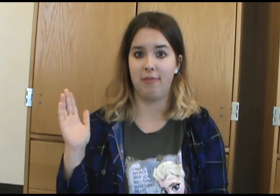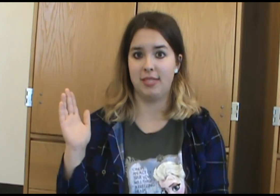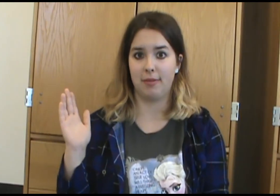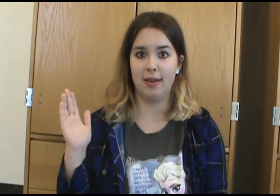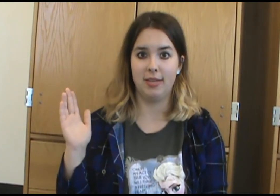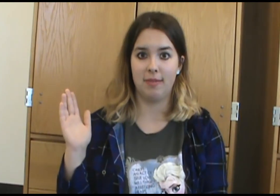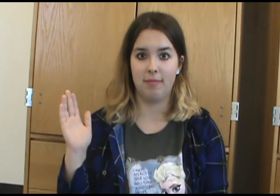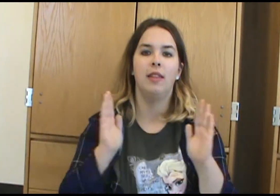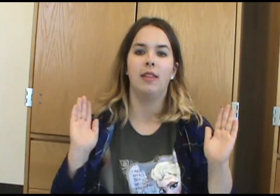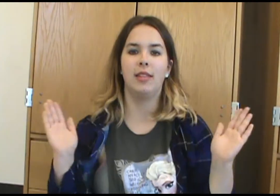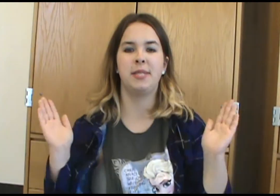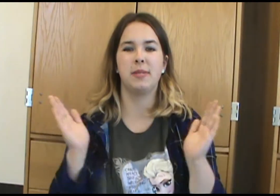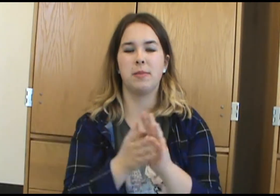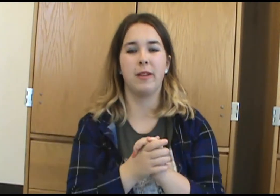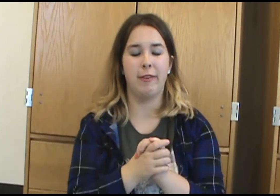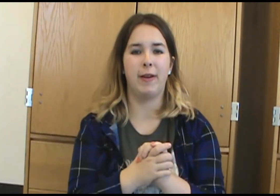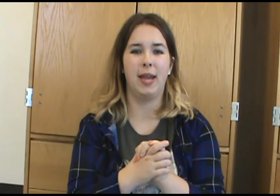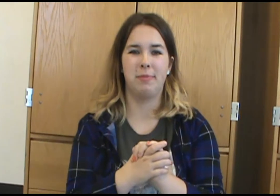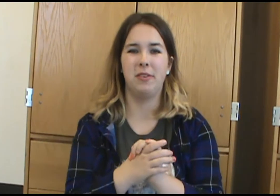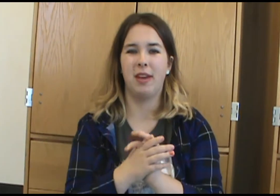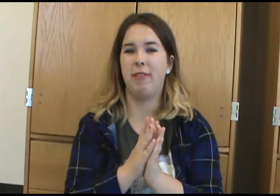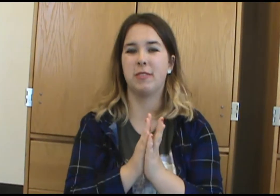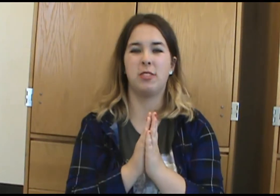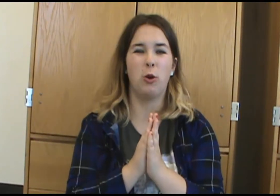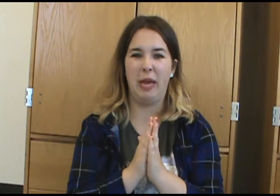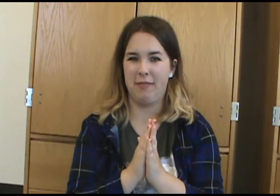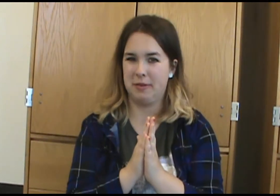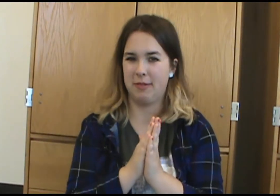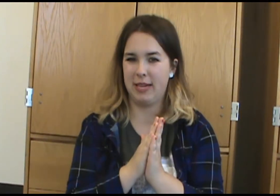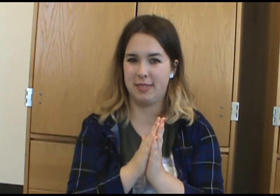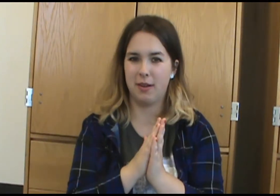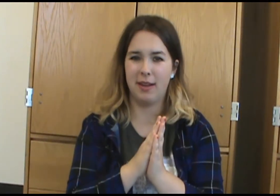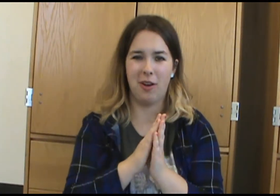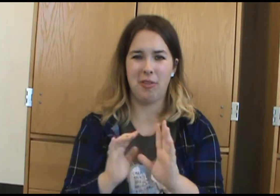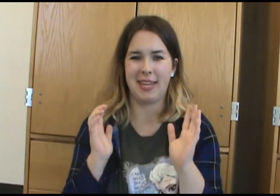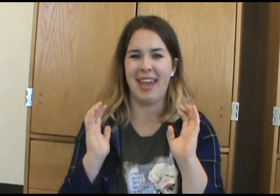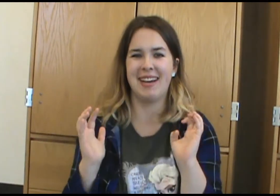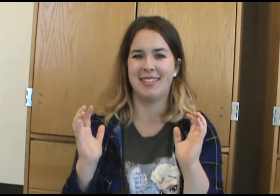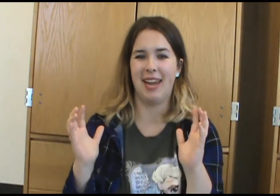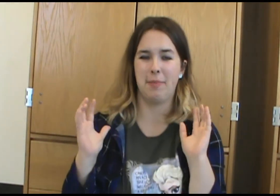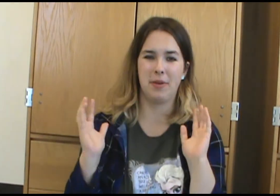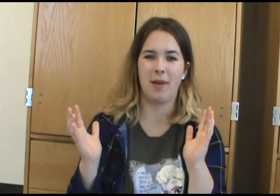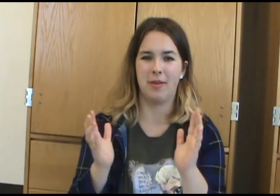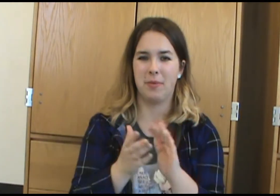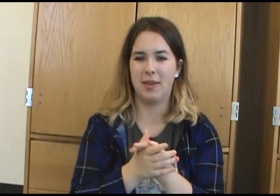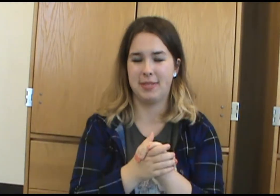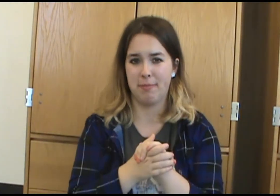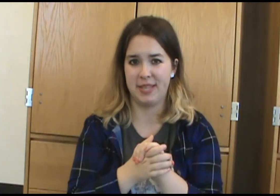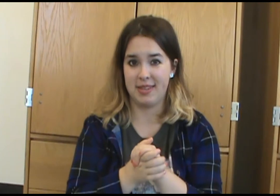is threatened. This was a really funny episode and I feel so bad for Sylvester and all the chaos that happened around him while he was in prison.